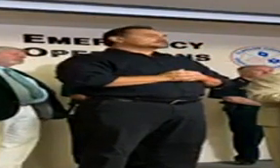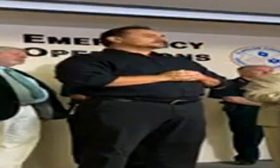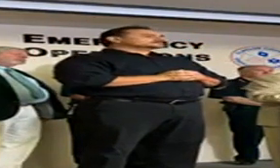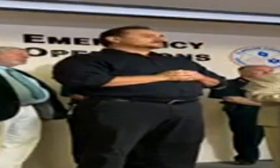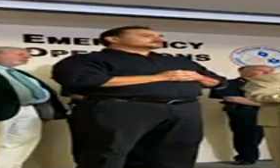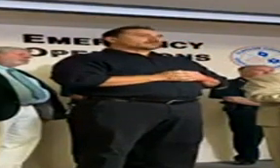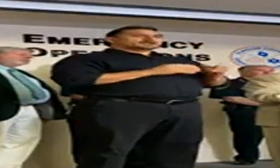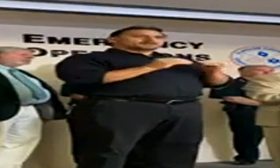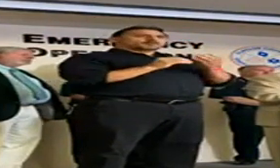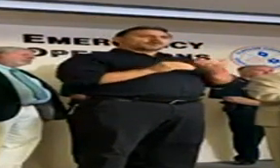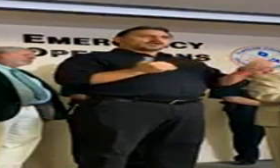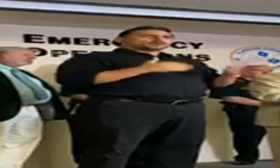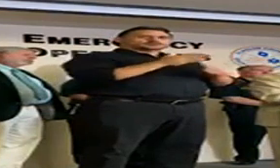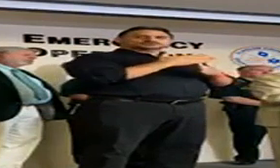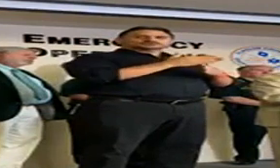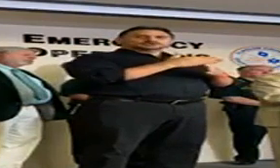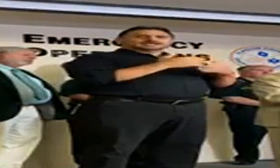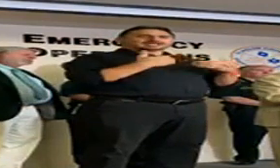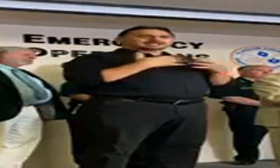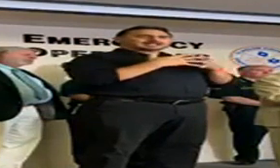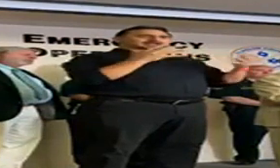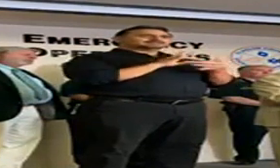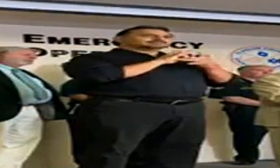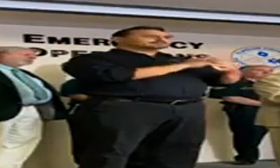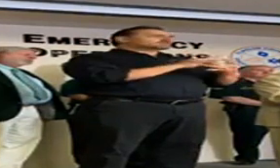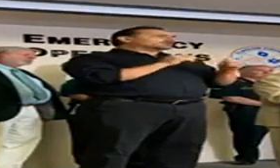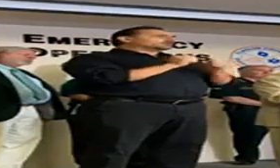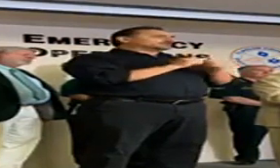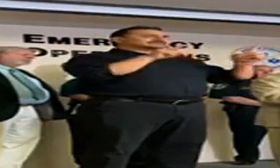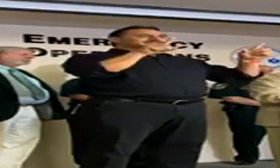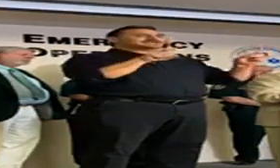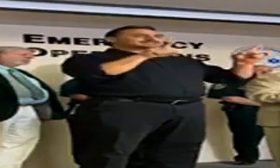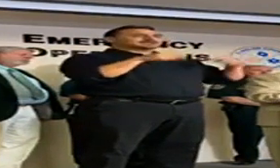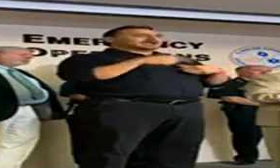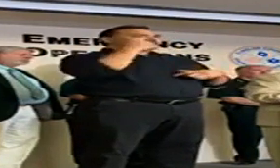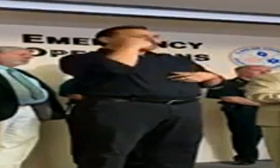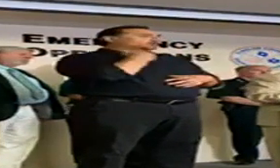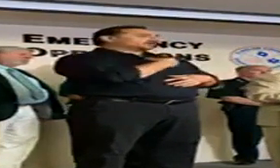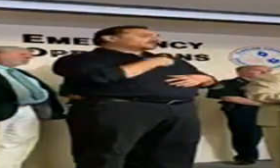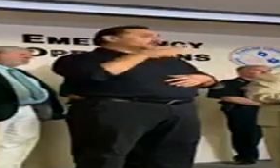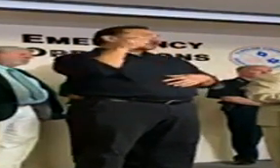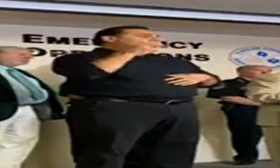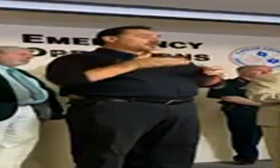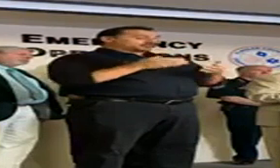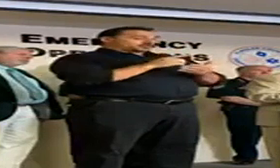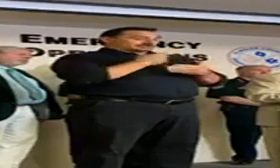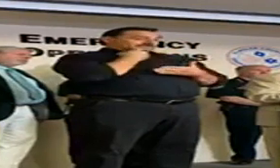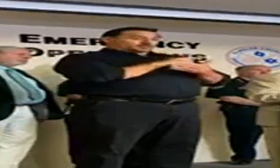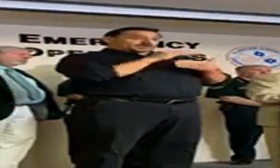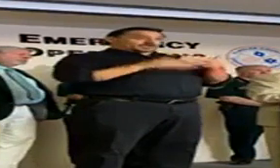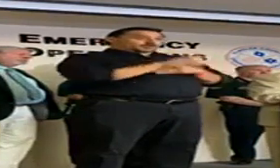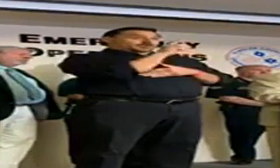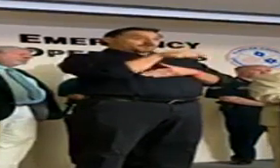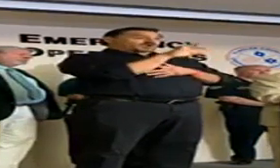More things that I'd like to share has a lot to do now with testing. I think we've heard over the weekend that 1